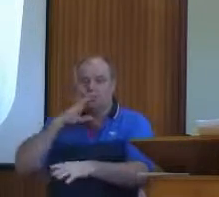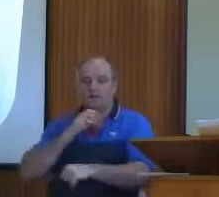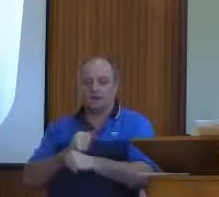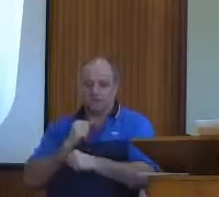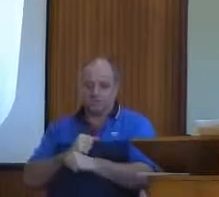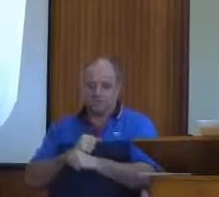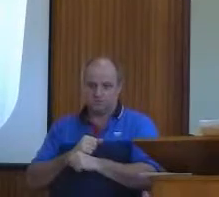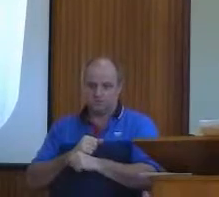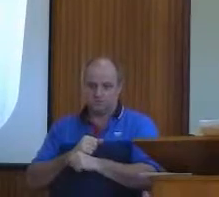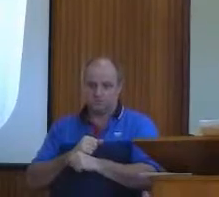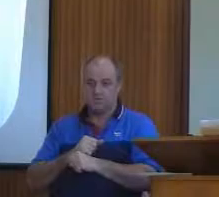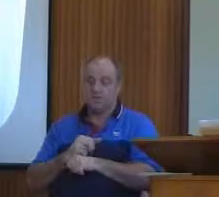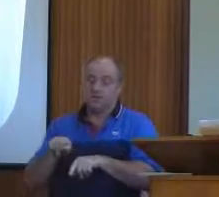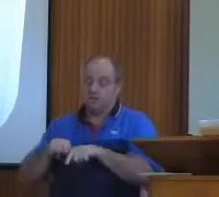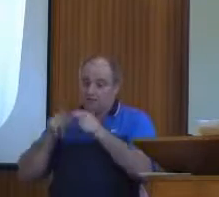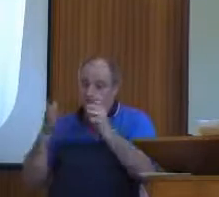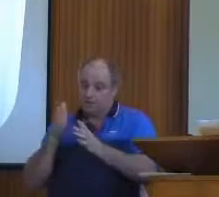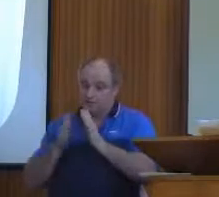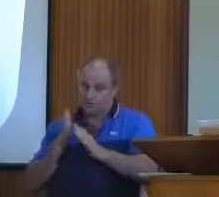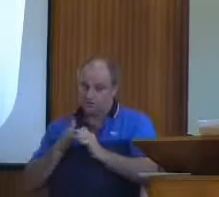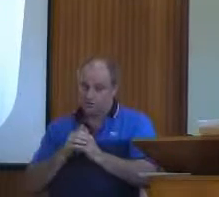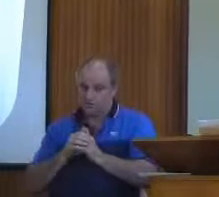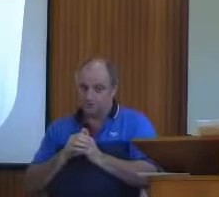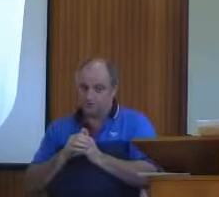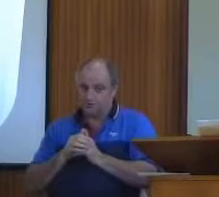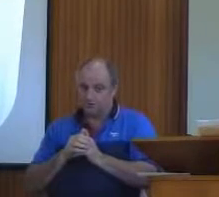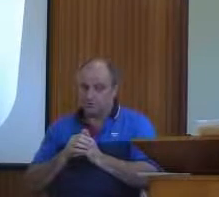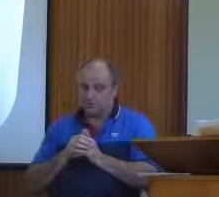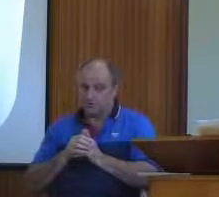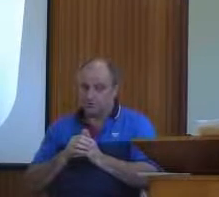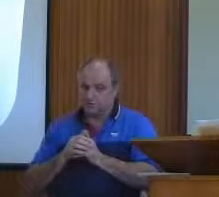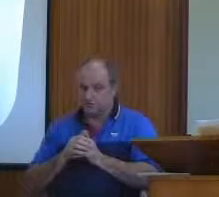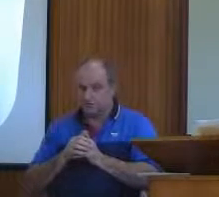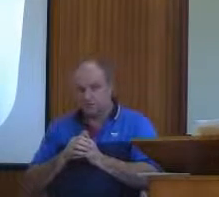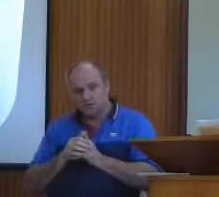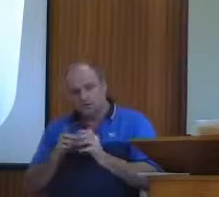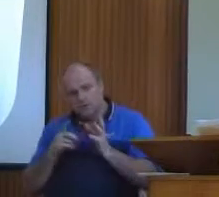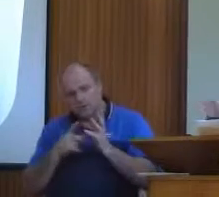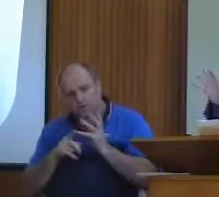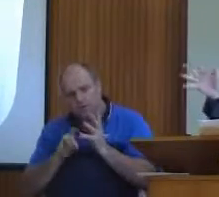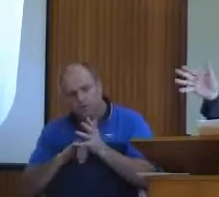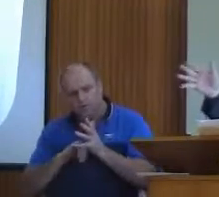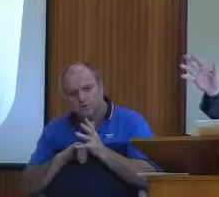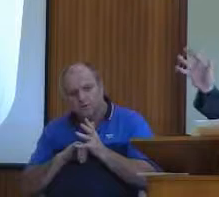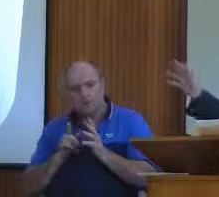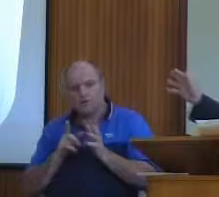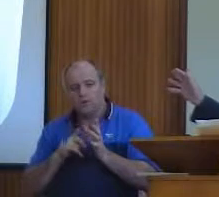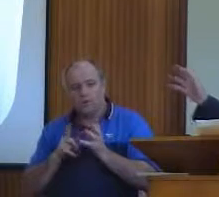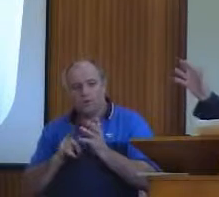except in respect of the word choose. The word means choice. Indicate a choice.